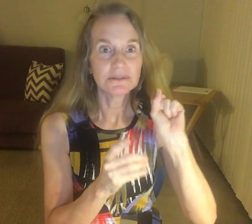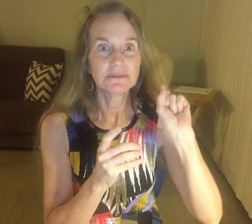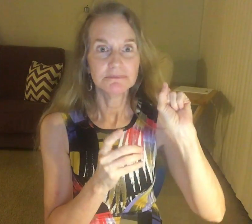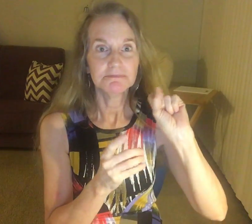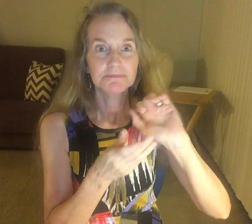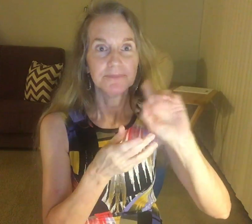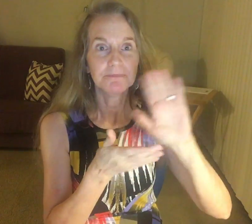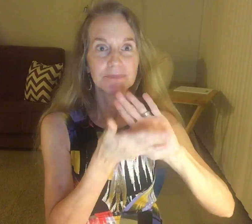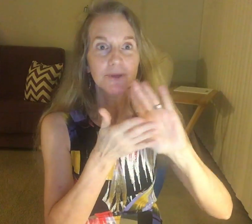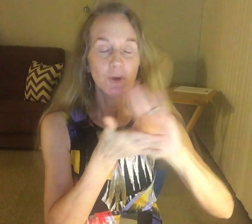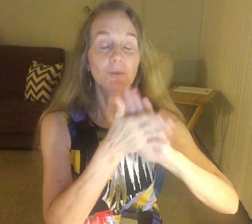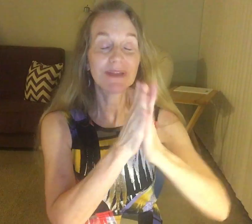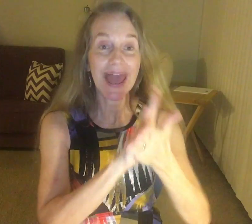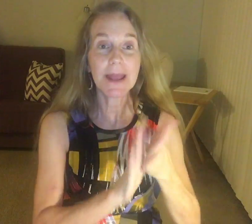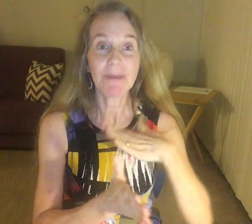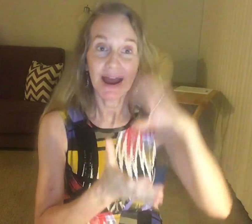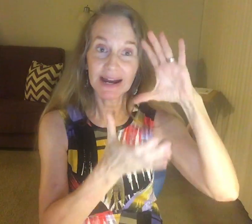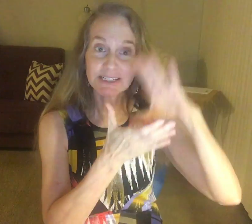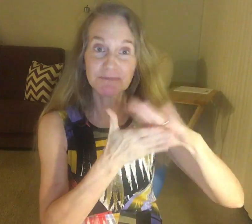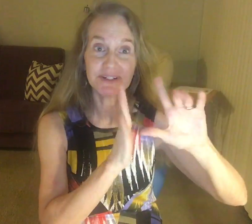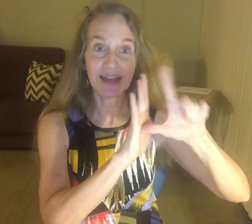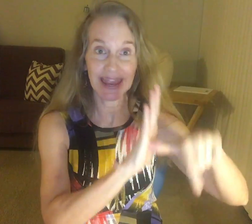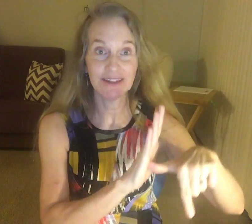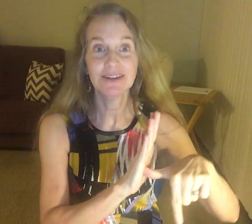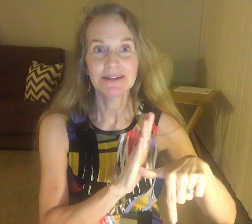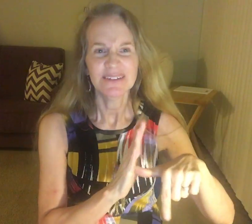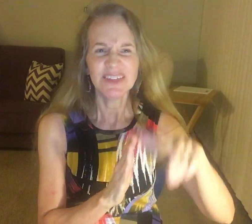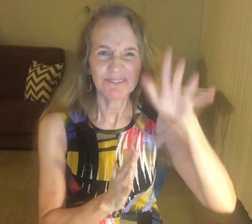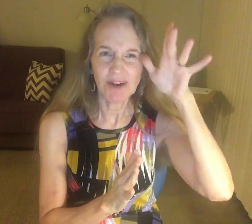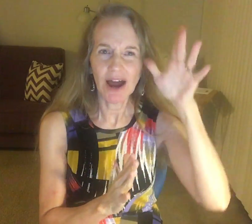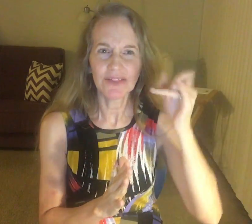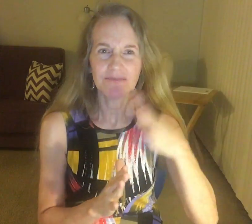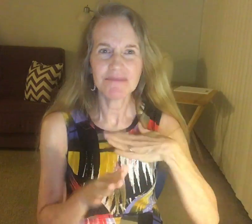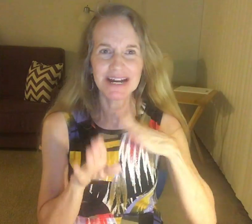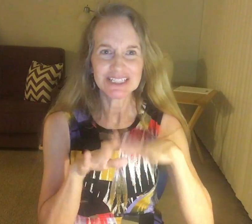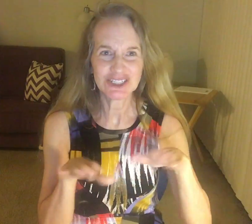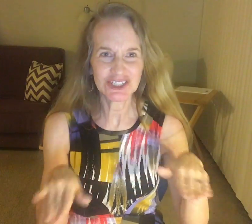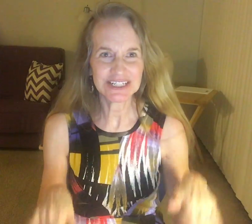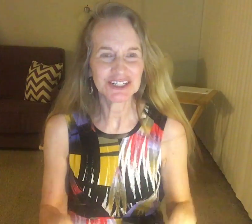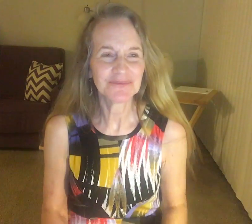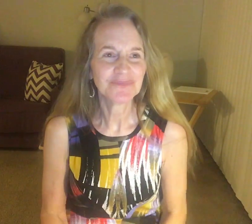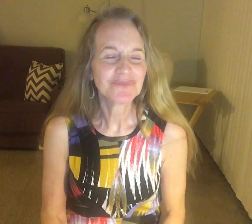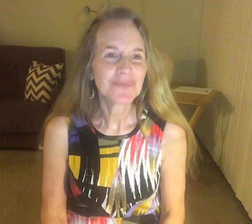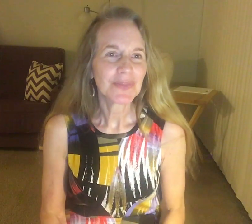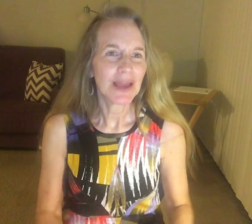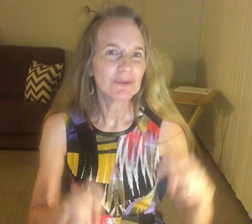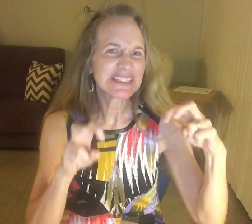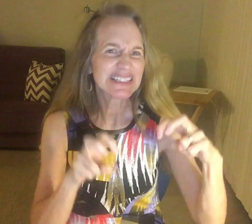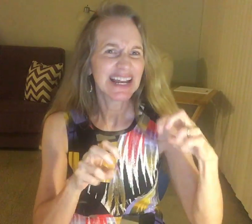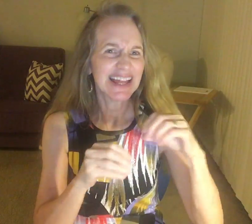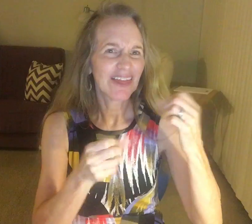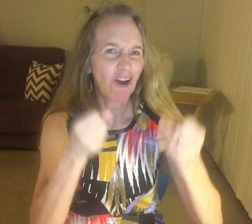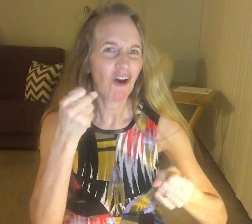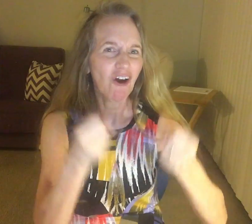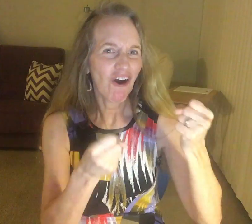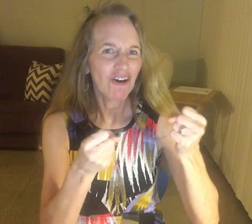became my husband later, the father of my children, and was sitting in a car,